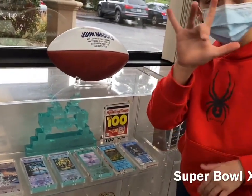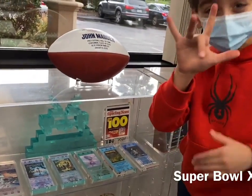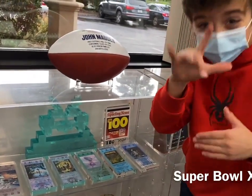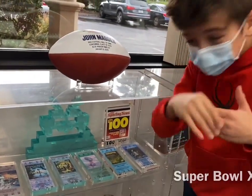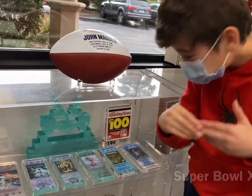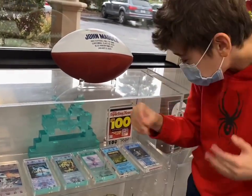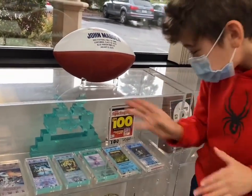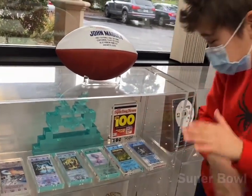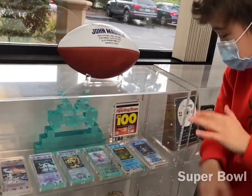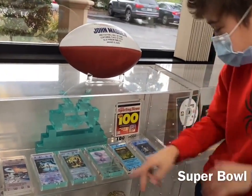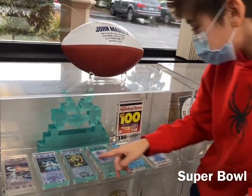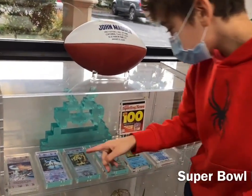$275,